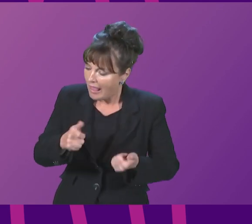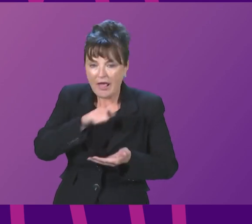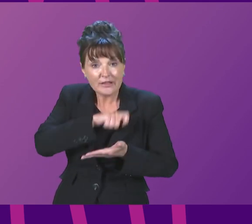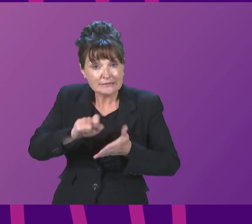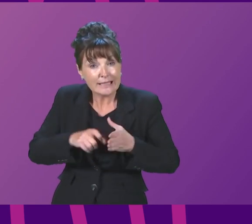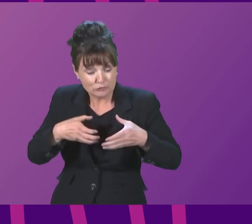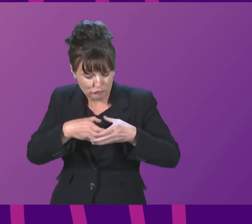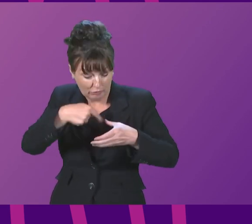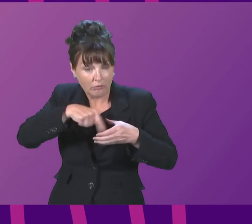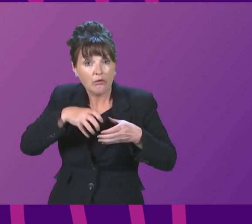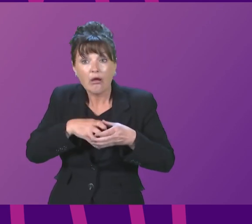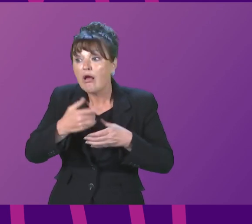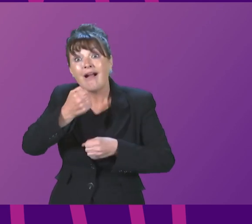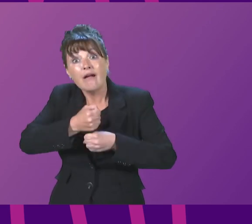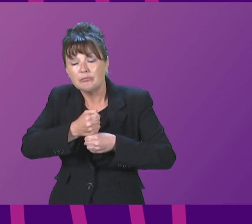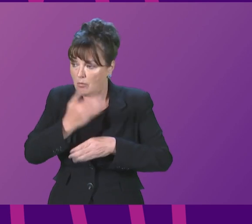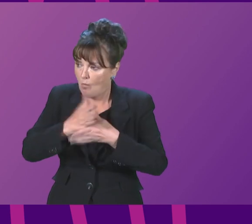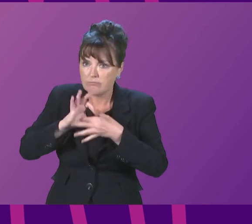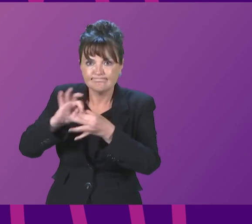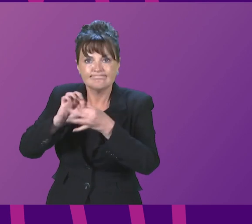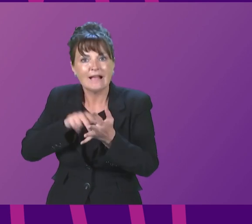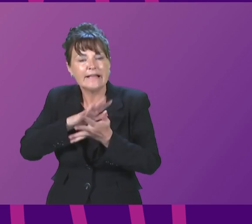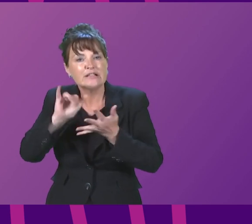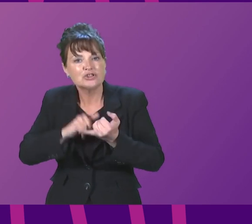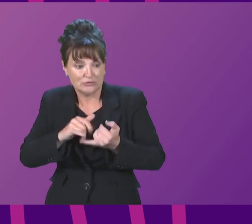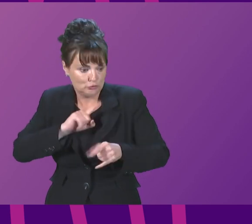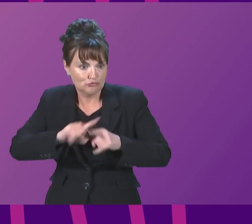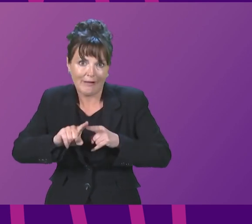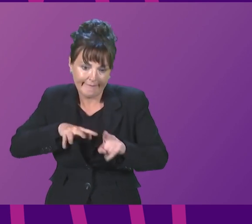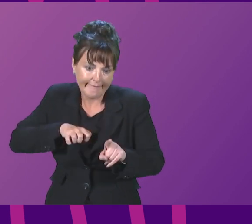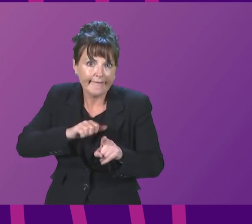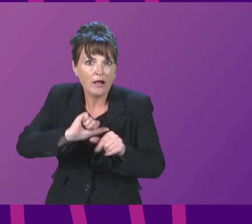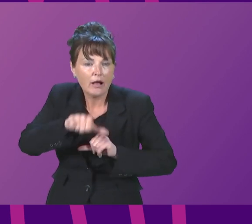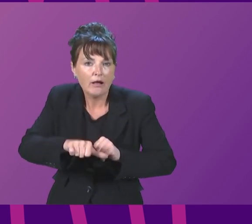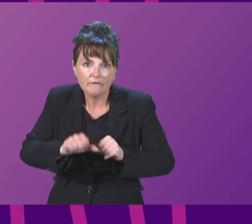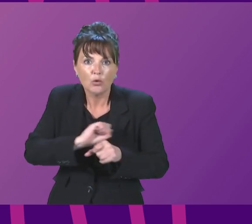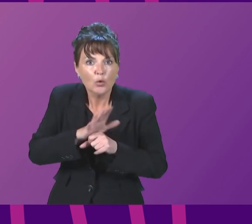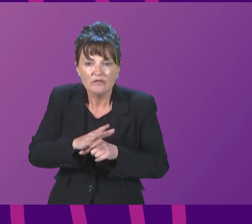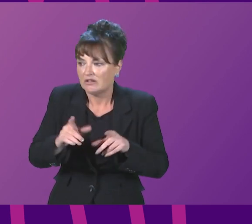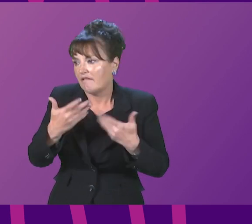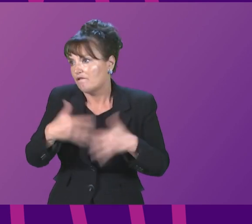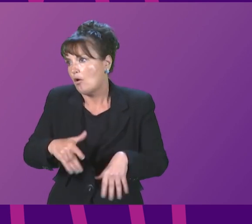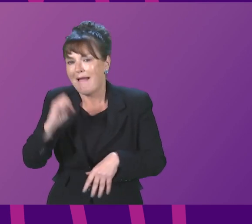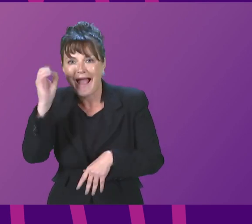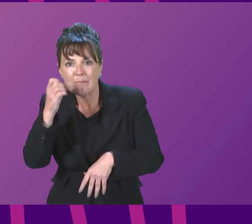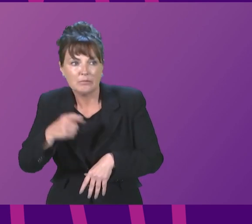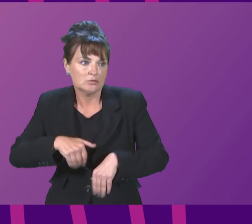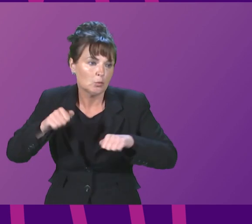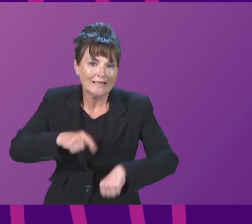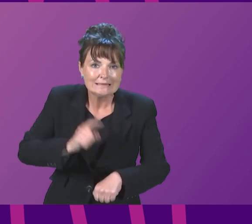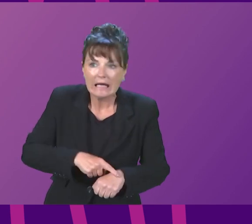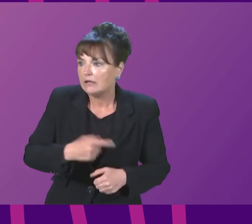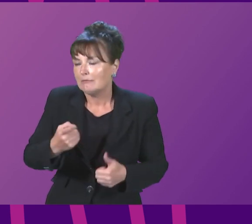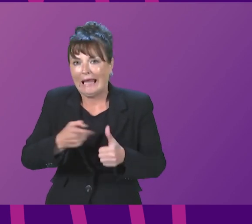support the Health Service as it recovers from Covid and that applies to all aspects of health care from ambulance waiting times through to accident